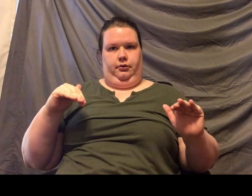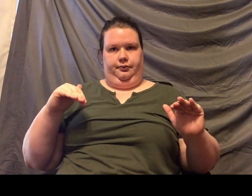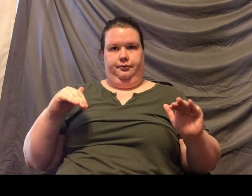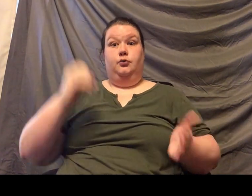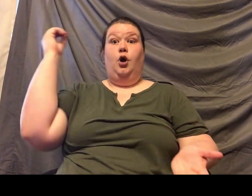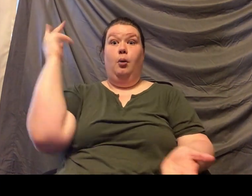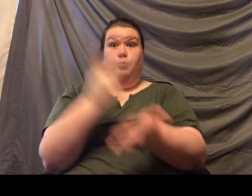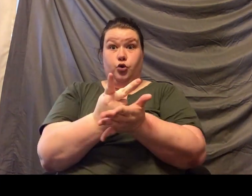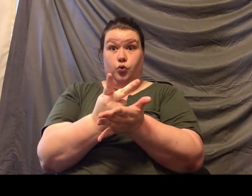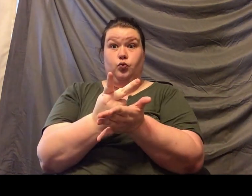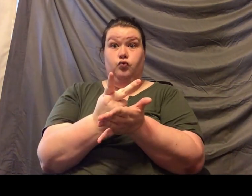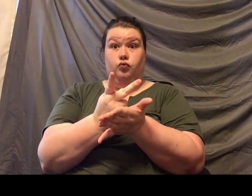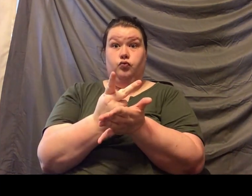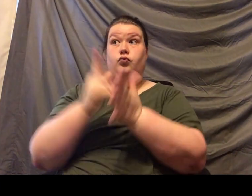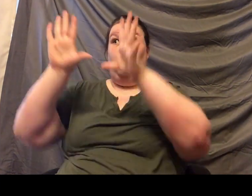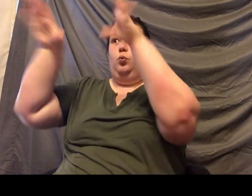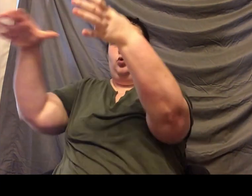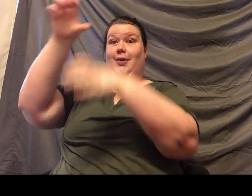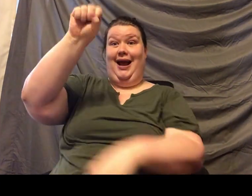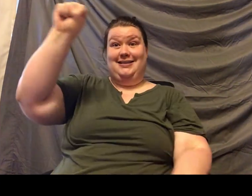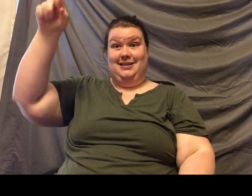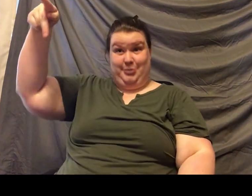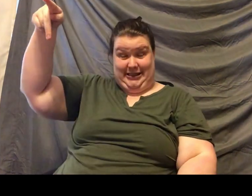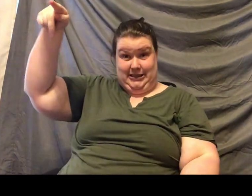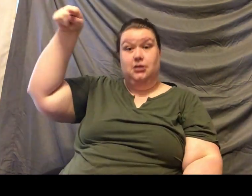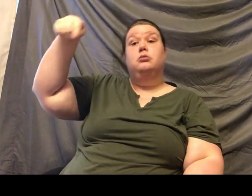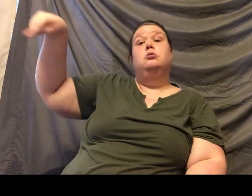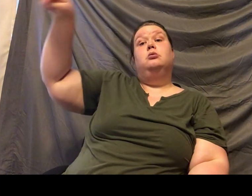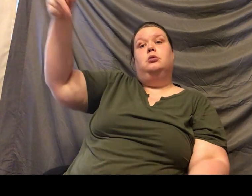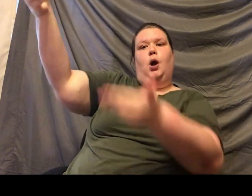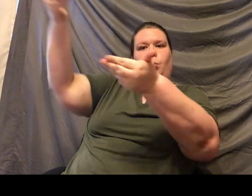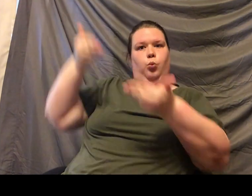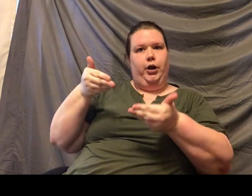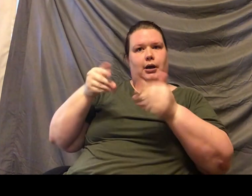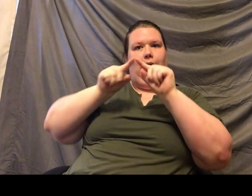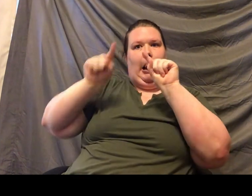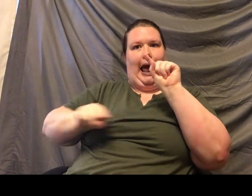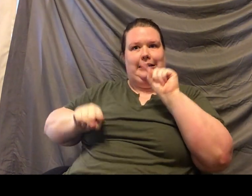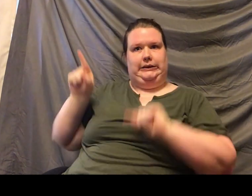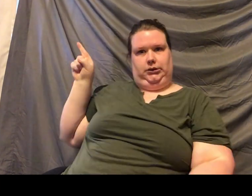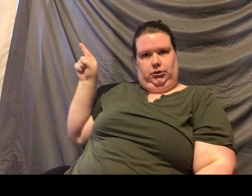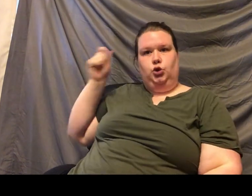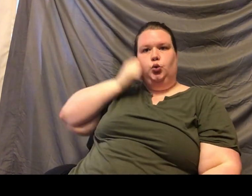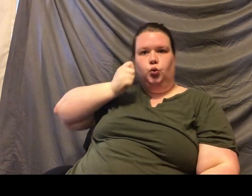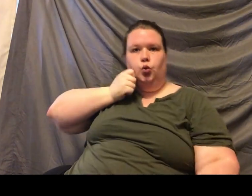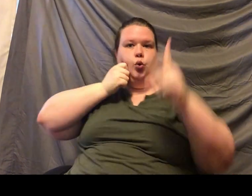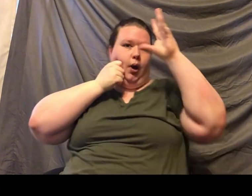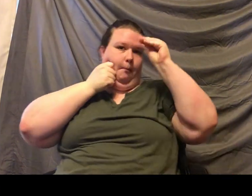get lightning over here. So, that's why we have our female lightning now, is that hopefully lightning and Mo will like each other enough that we're going to